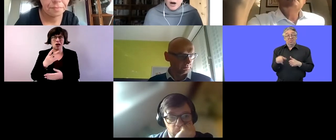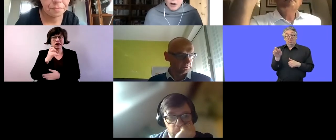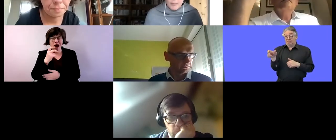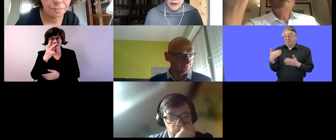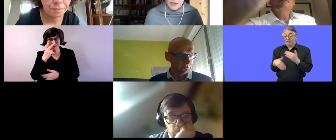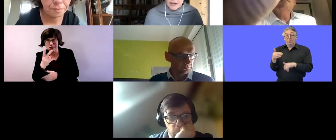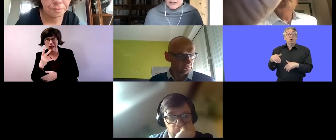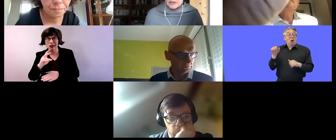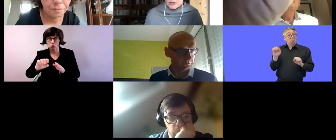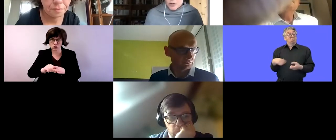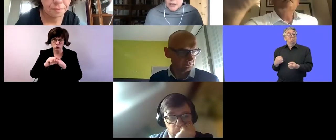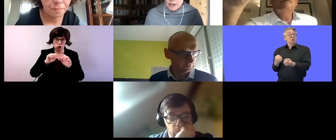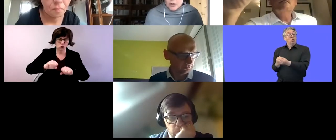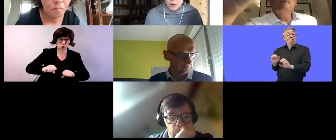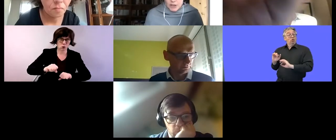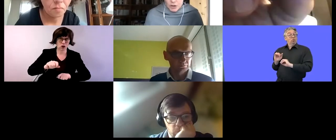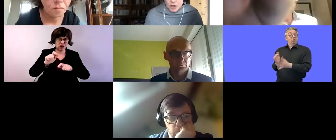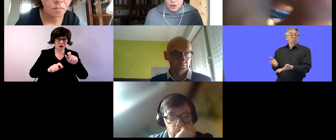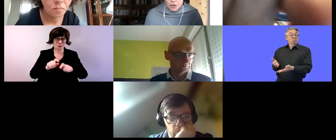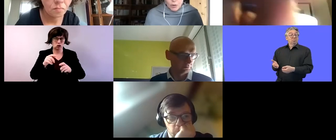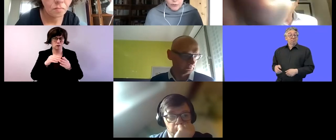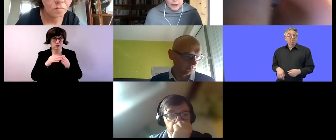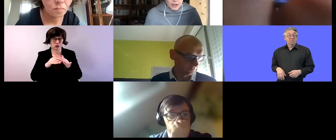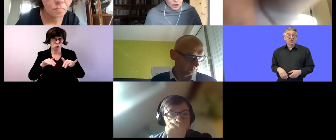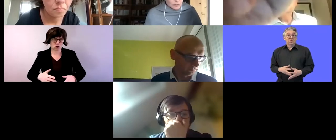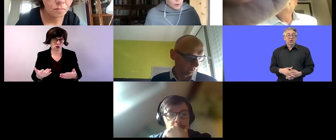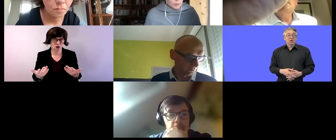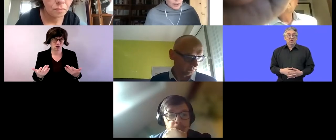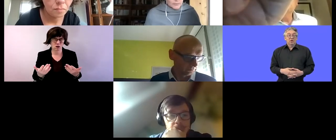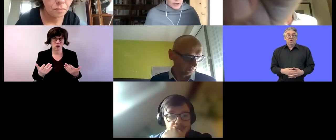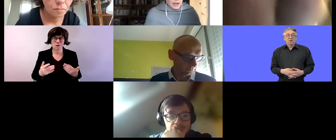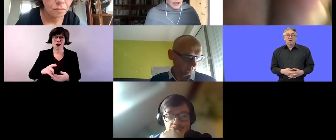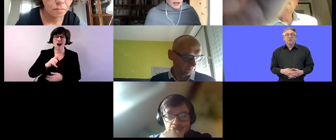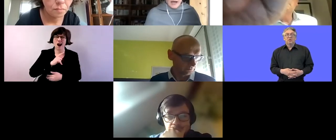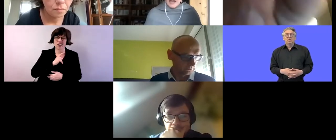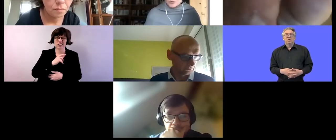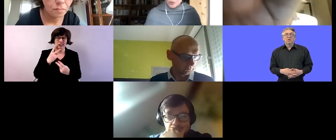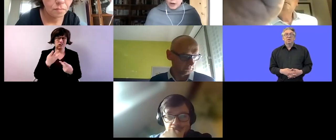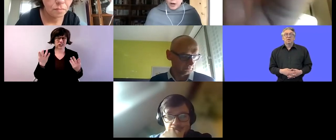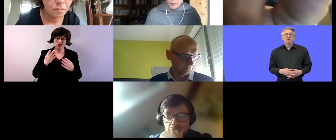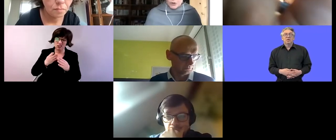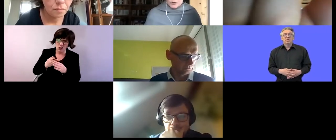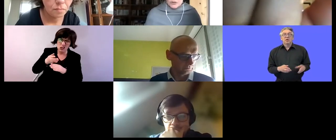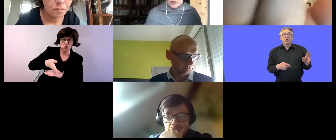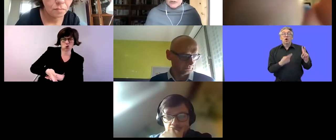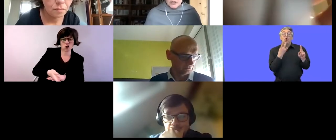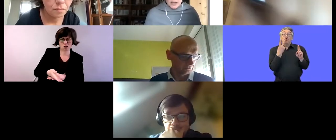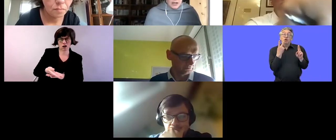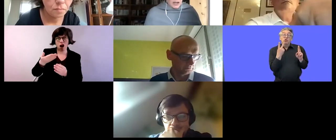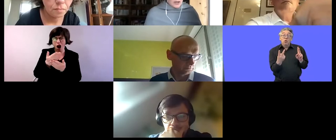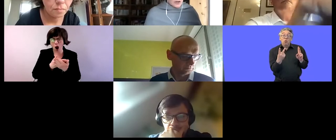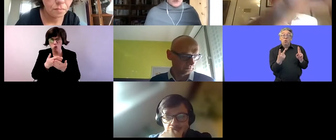them are about accessing training or education or vocational programs and work opportunities